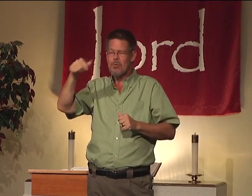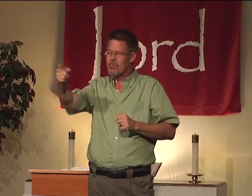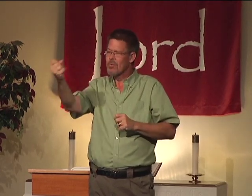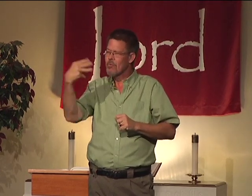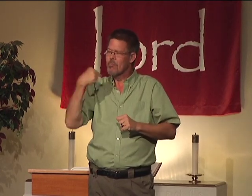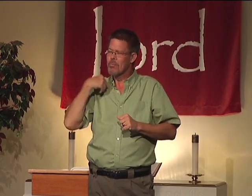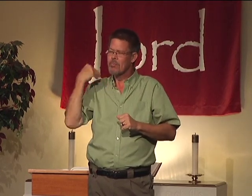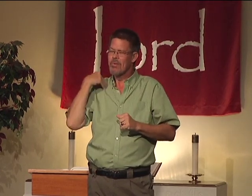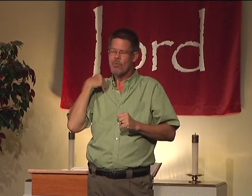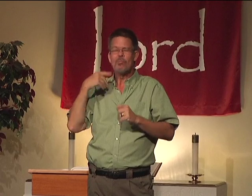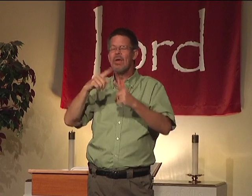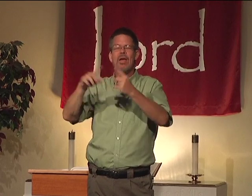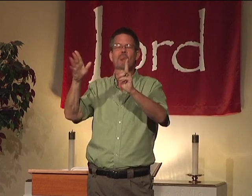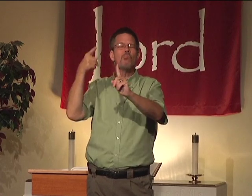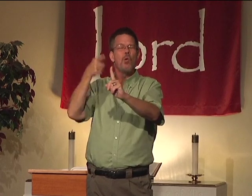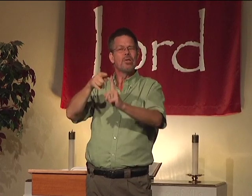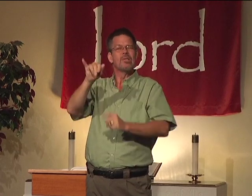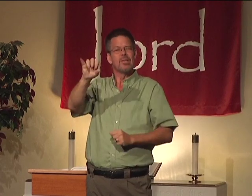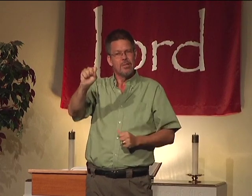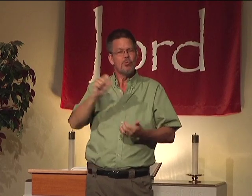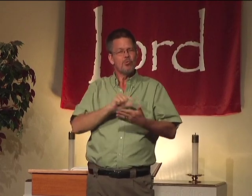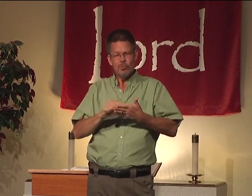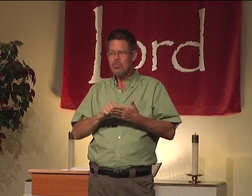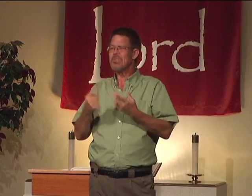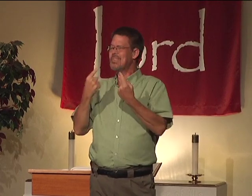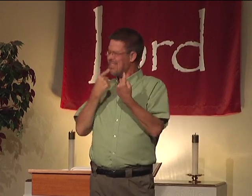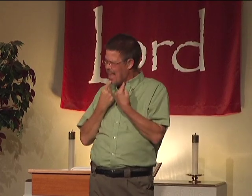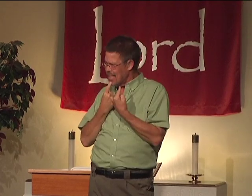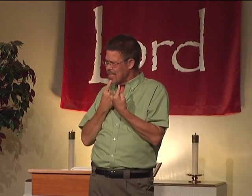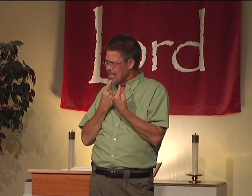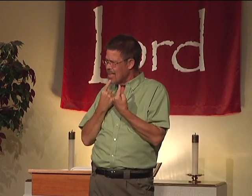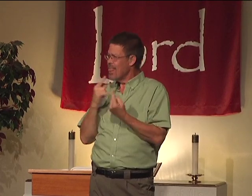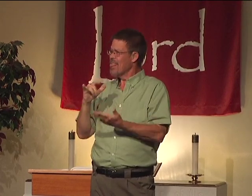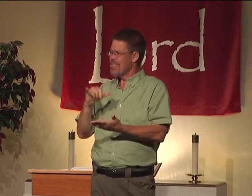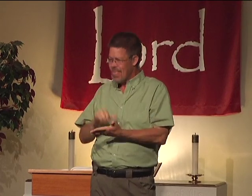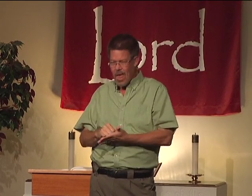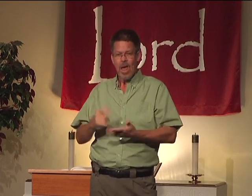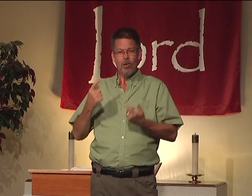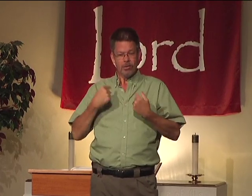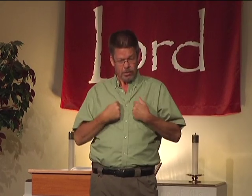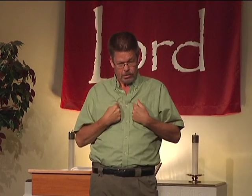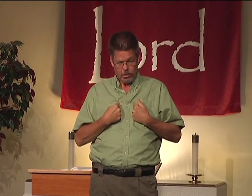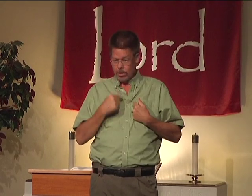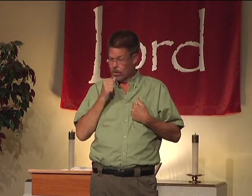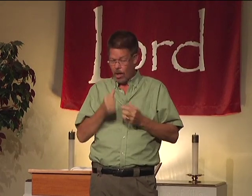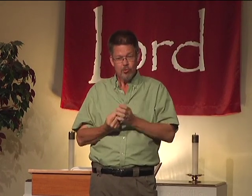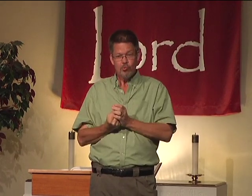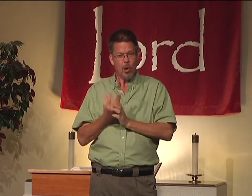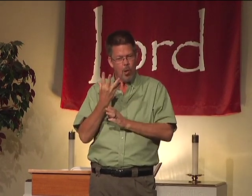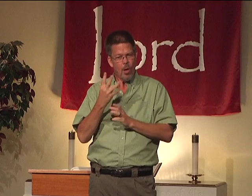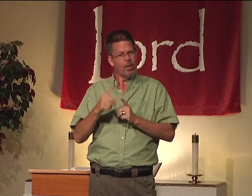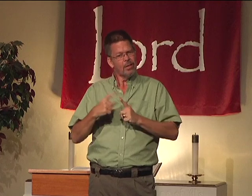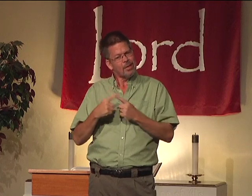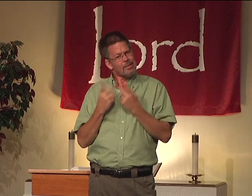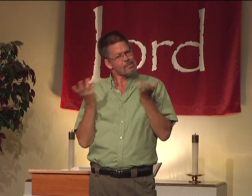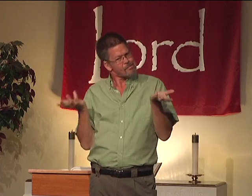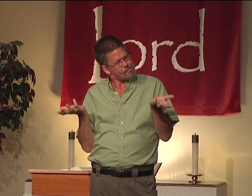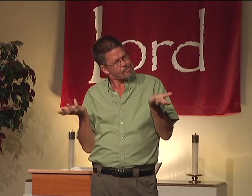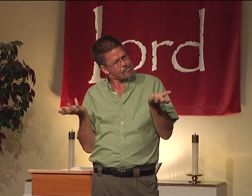I thought maybe he would know because he actually quoted it to me before. But in scripture it says that if I am not growing,